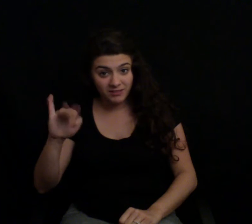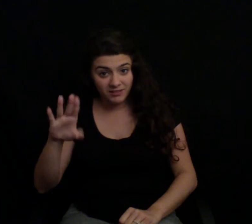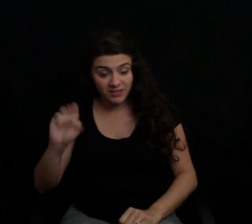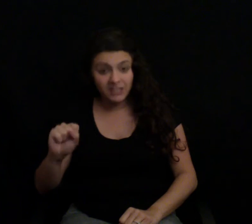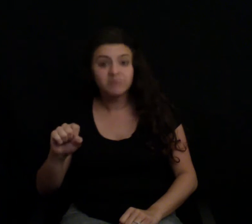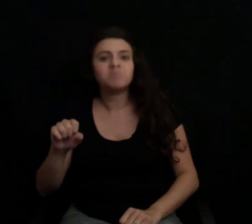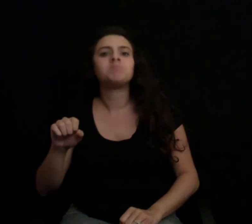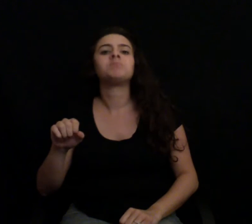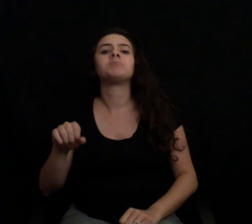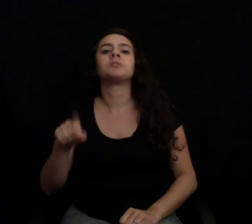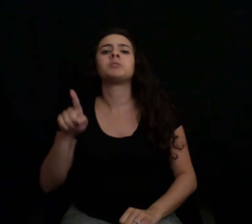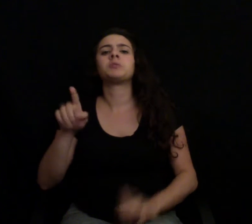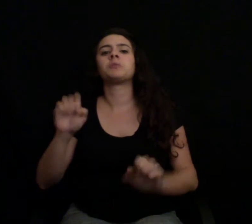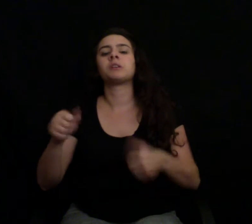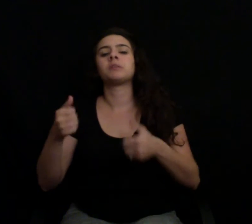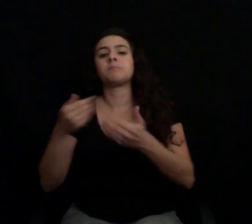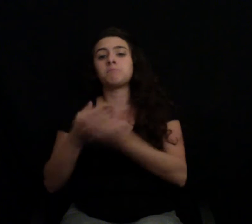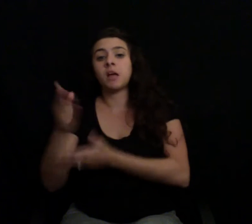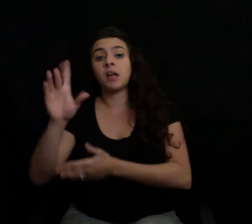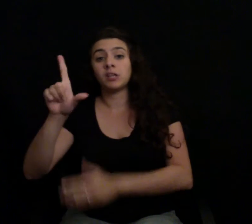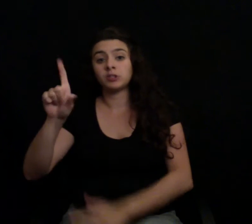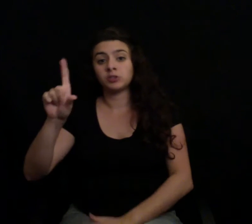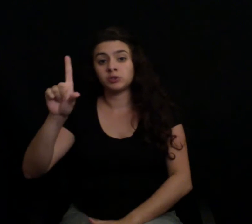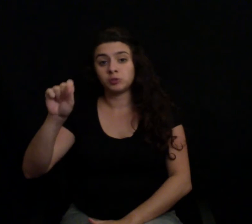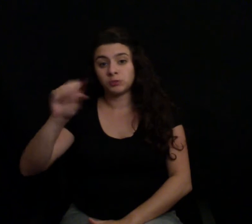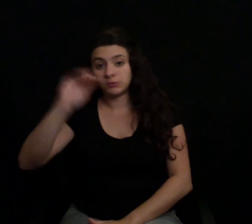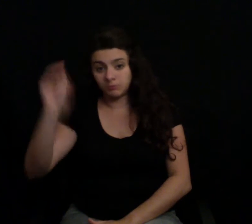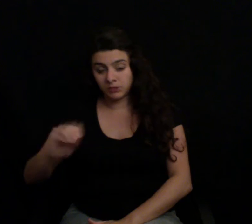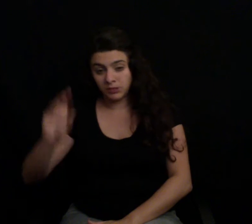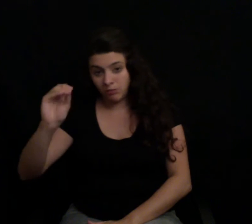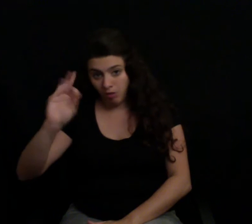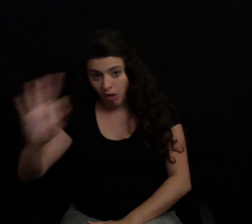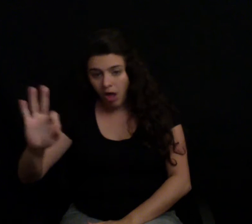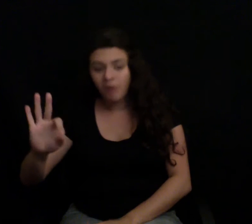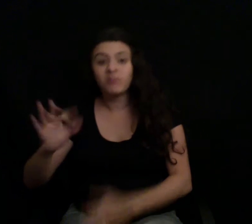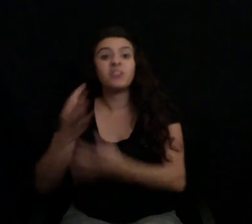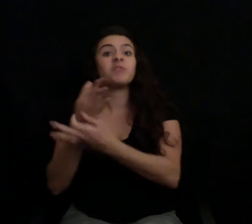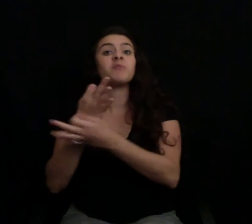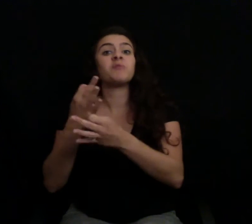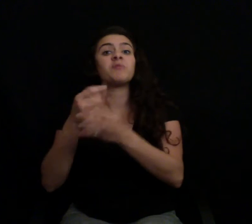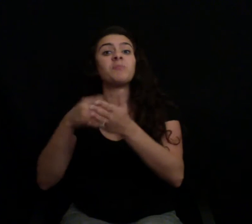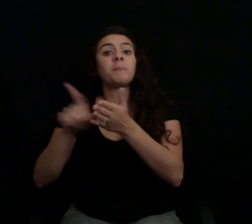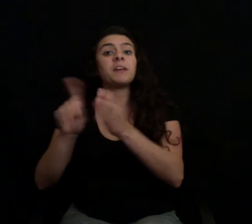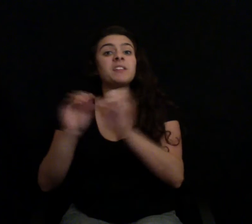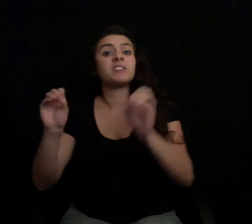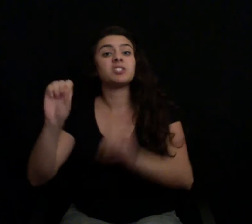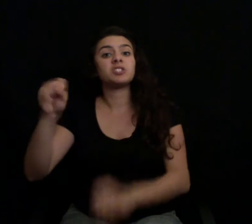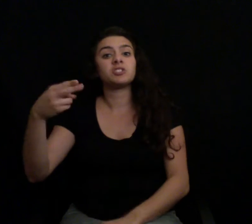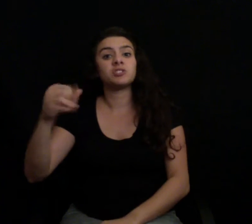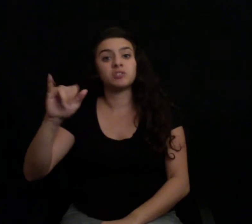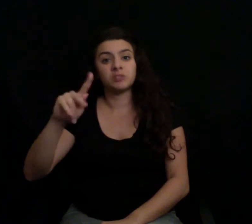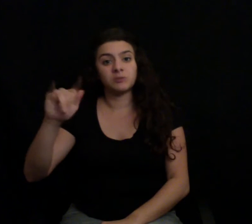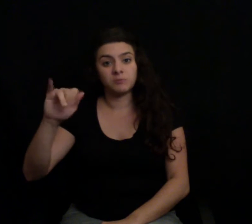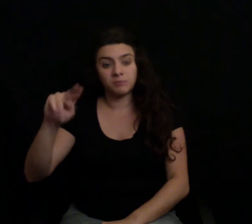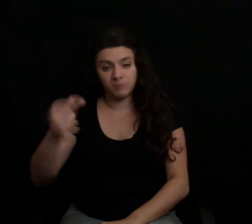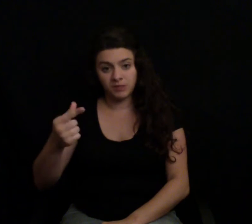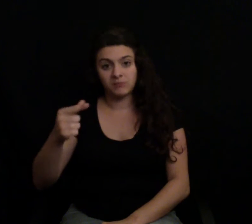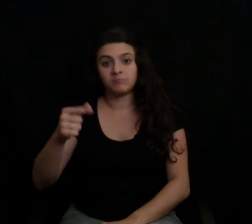off your first order, go to MeUndies.com slash upload. That's MeUndies.com slash U-P-V-O-T